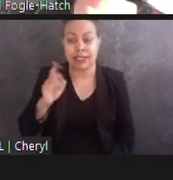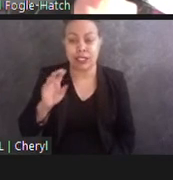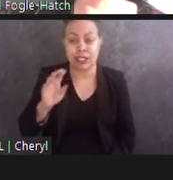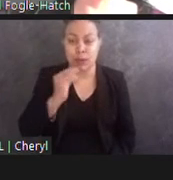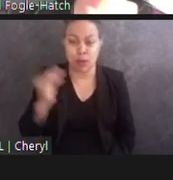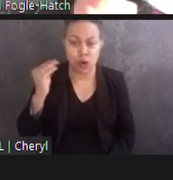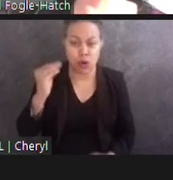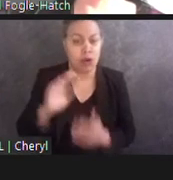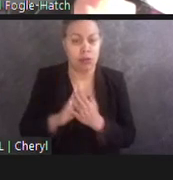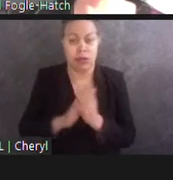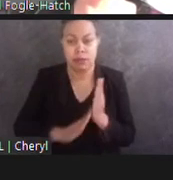that there can be.